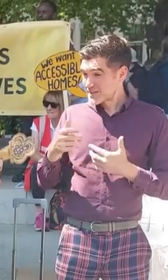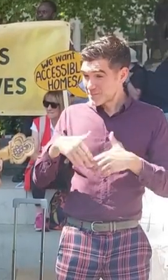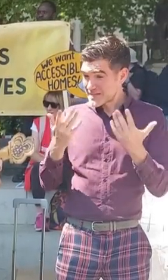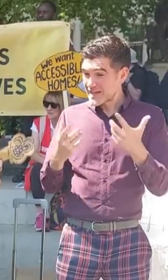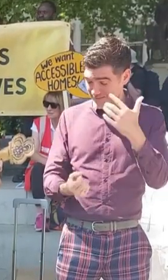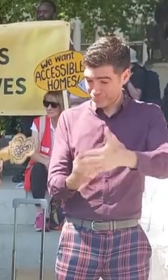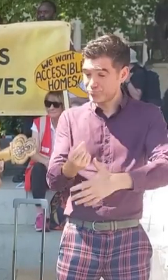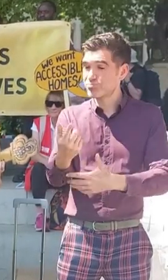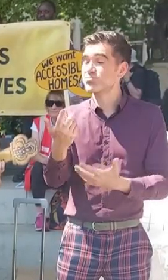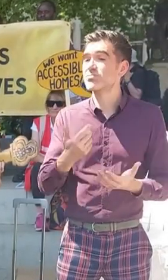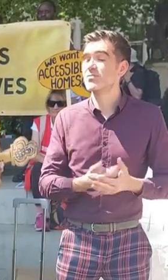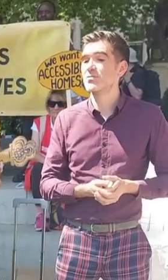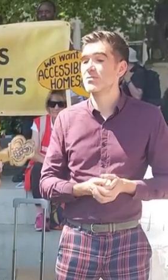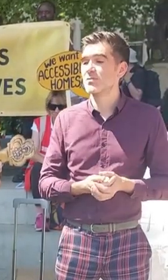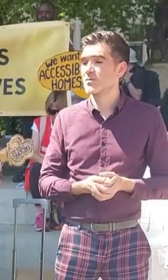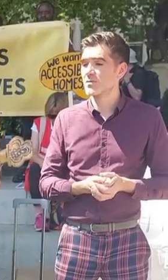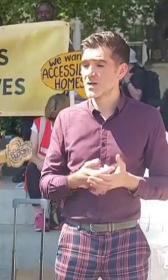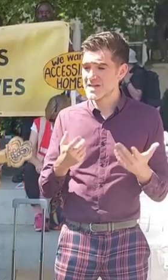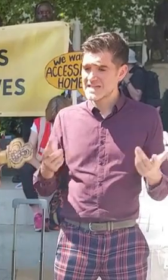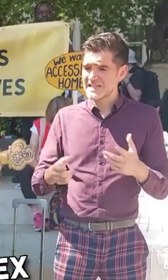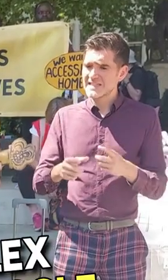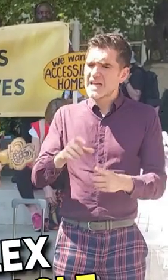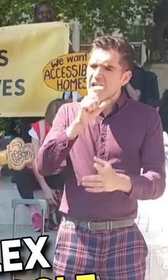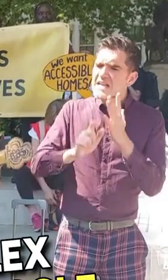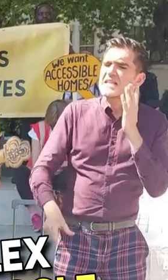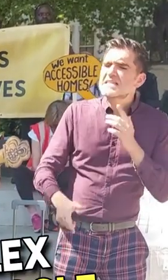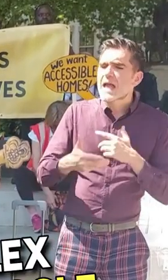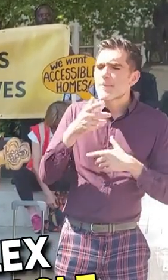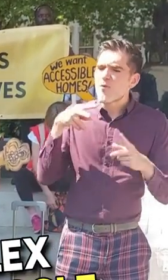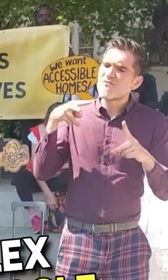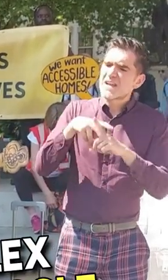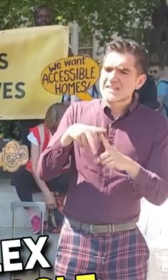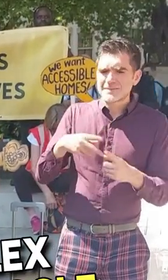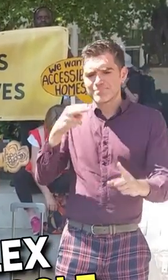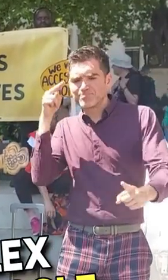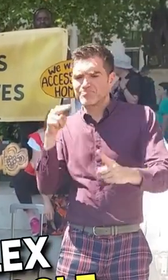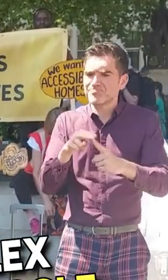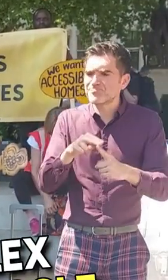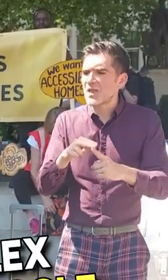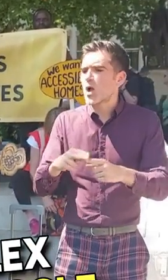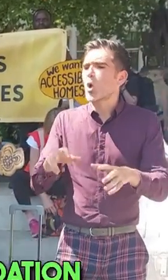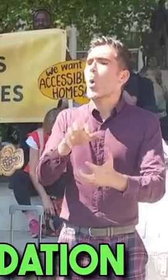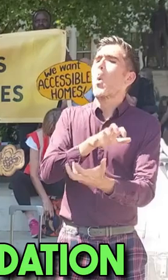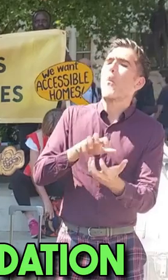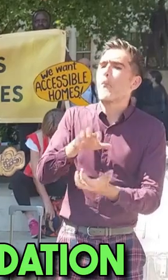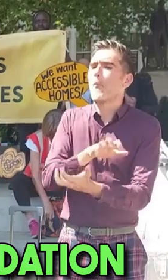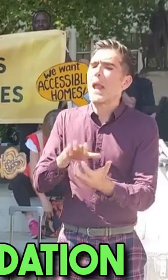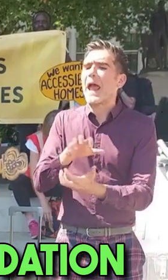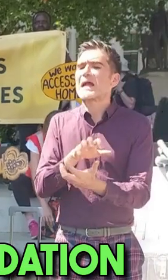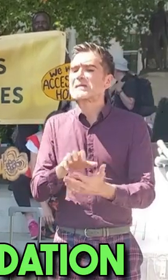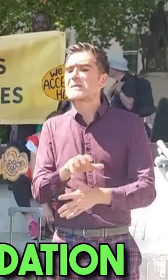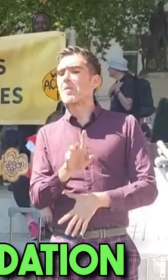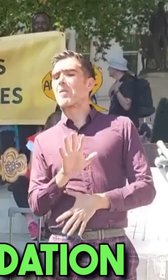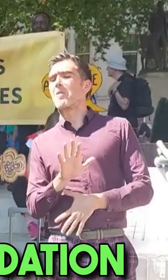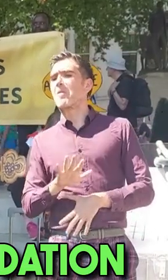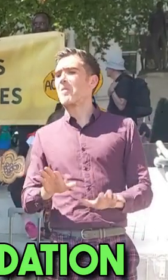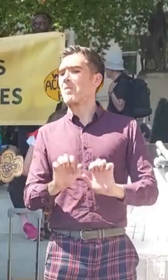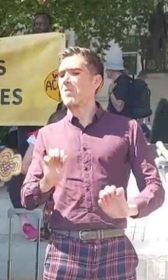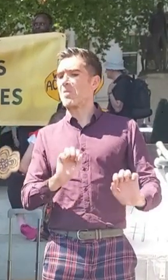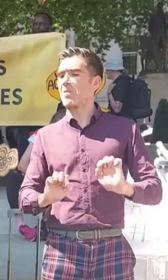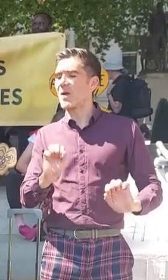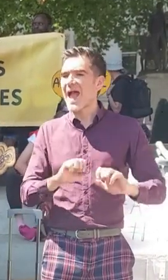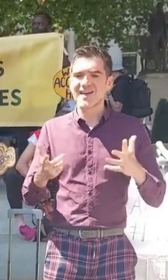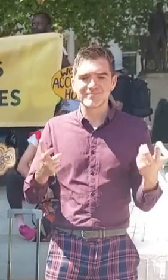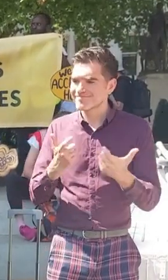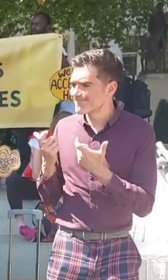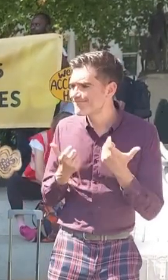Disabled victims are labelled as complex and struggle to find accommodation within specialist